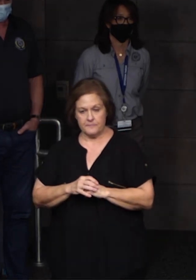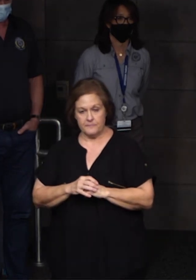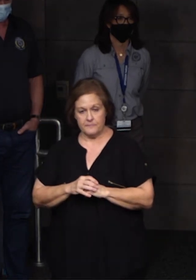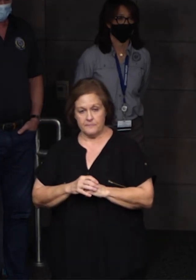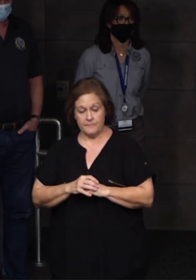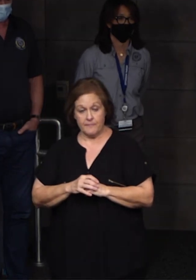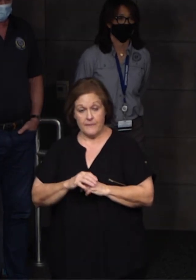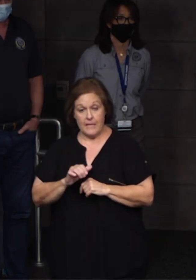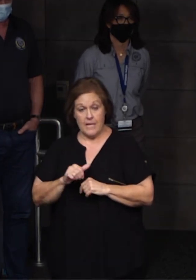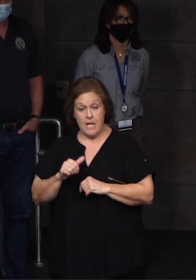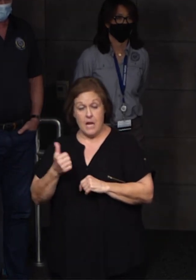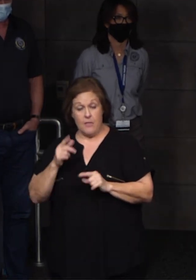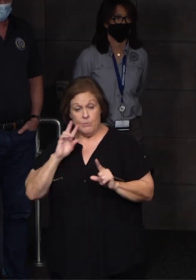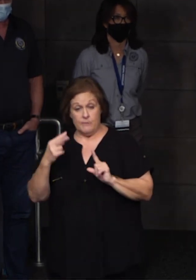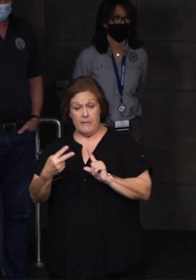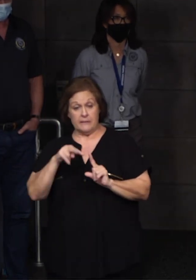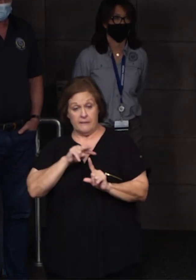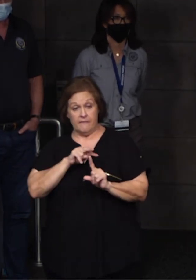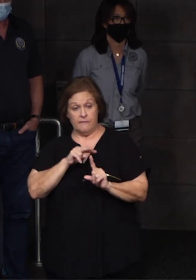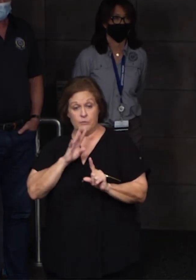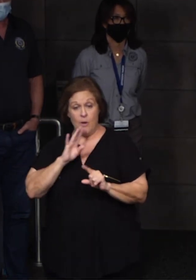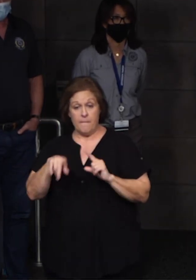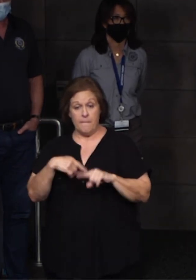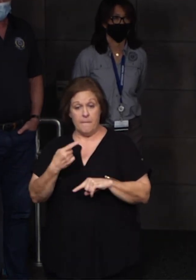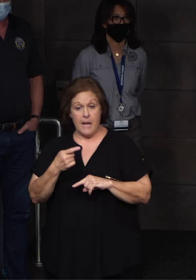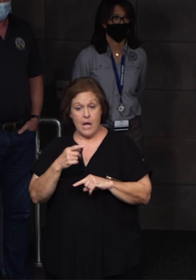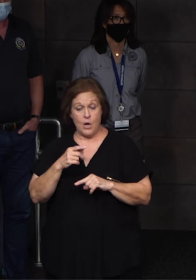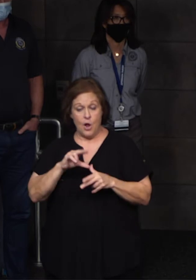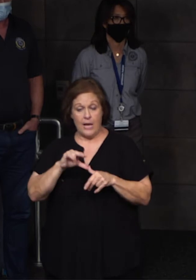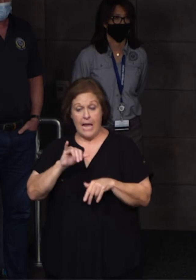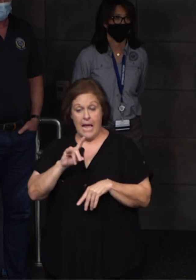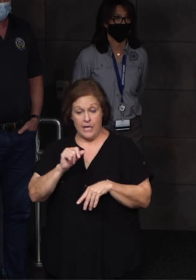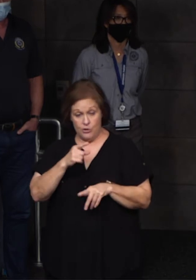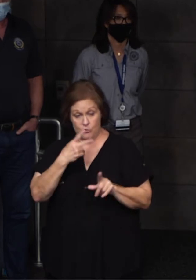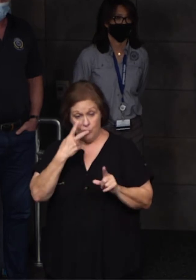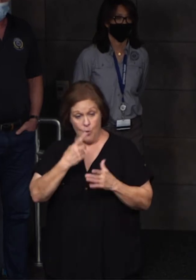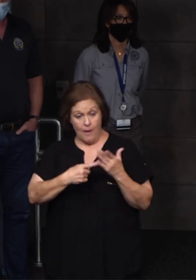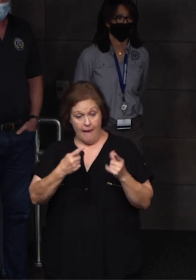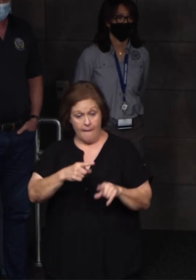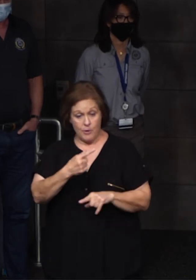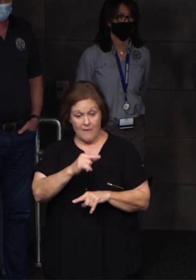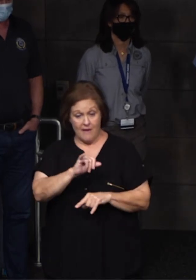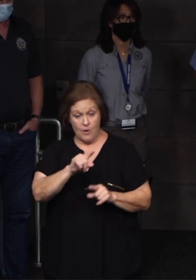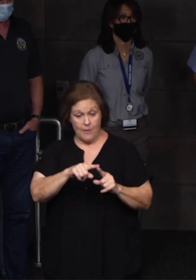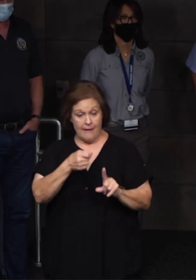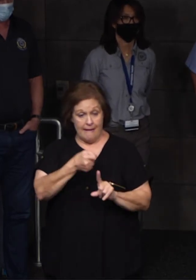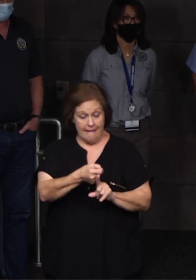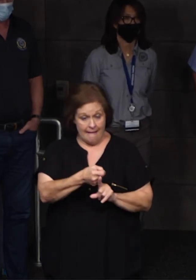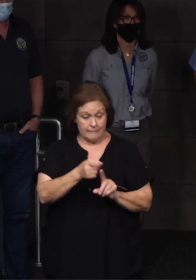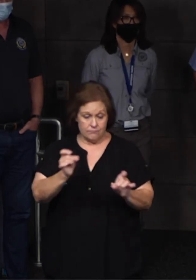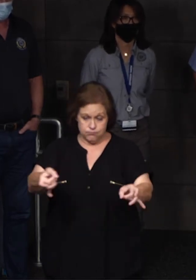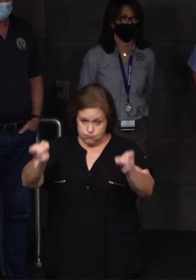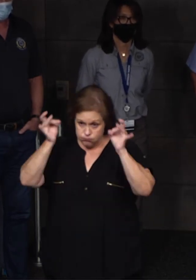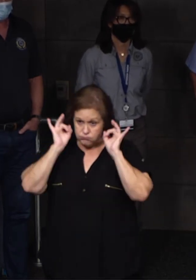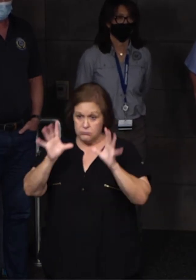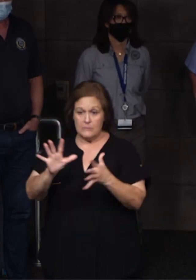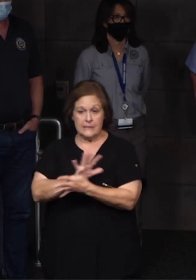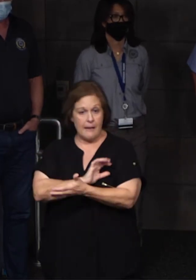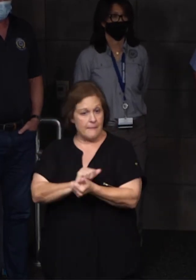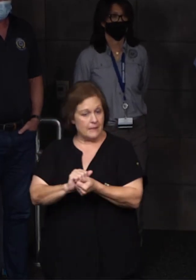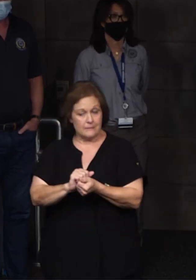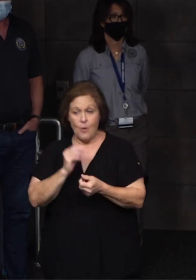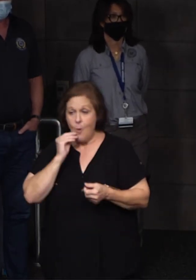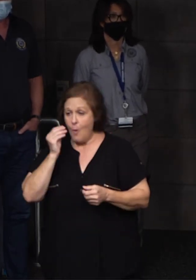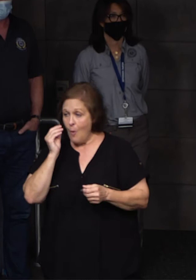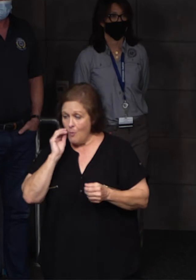To get another perspective, we all talked about Hurricane Ida, and we saw what it did to Grand Isle when it made landfall. Catastrophic damage. It obliterated